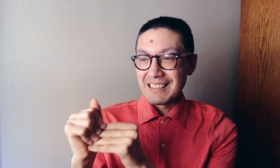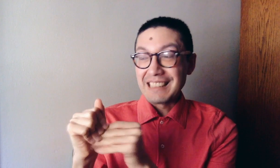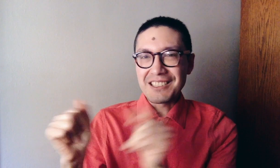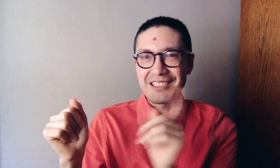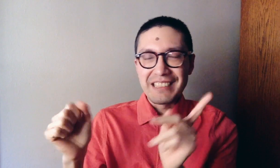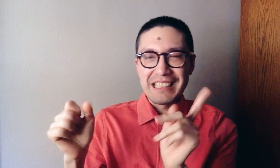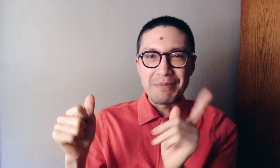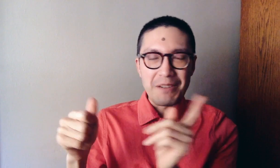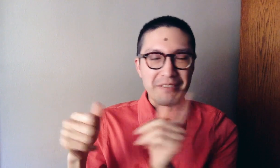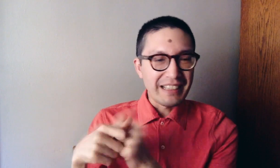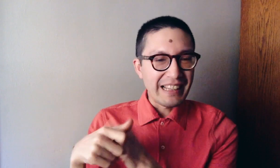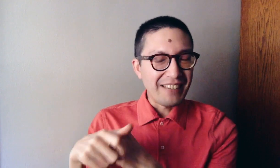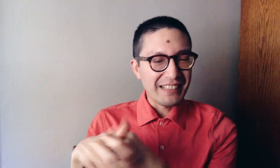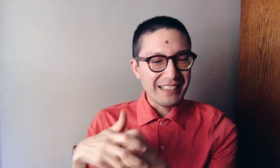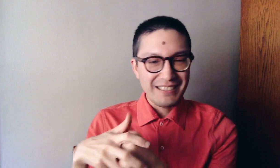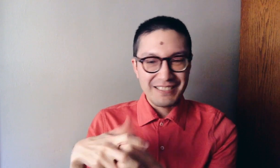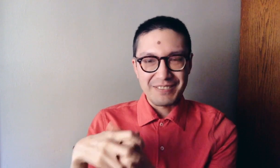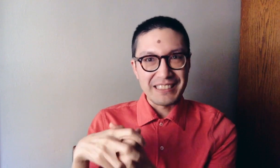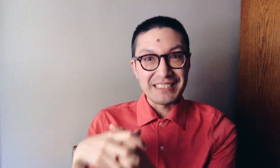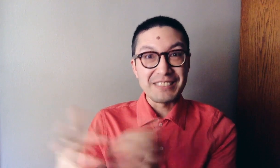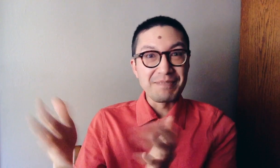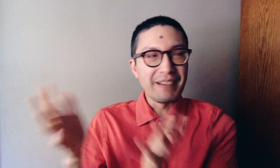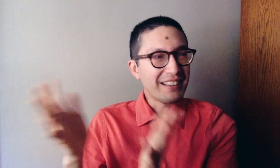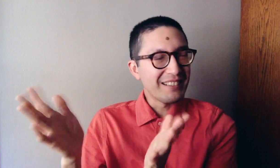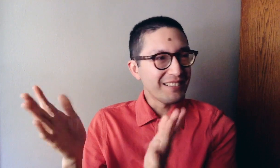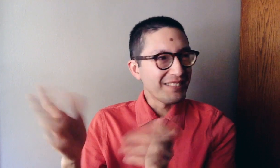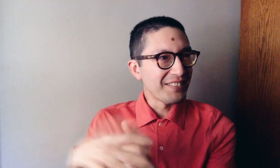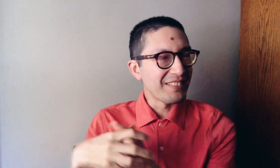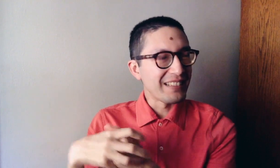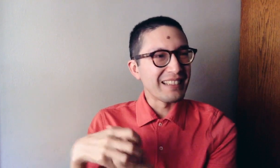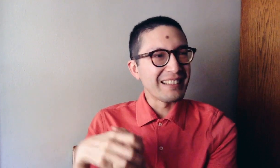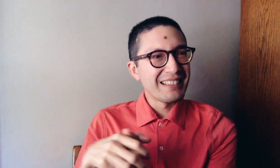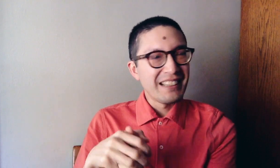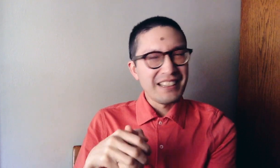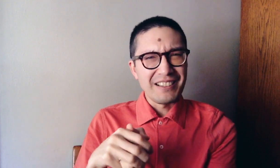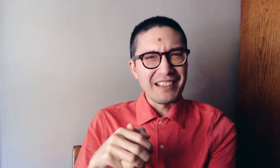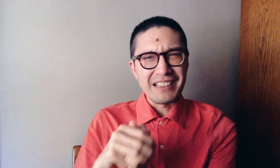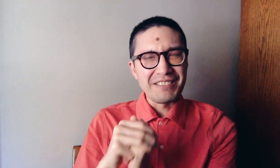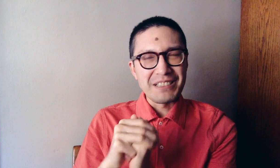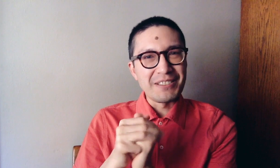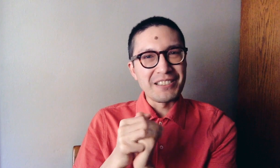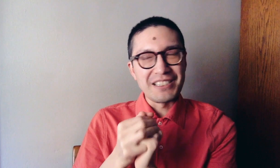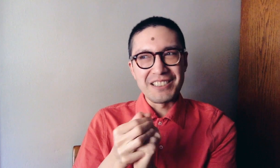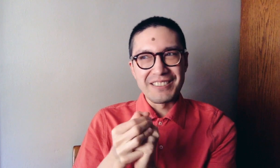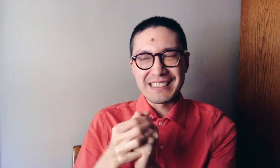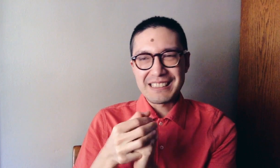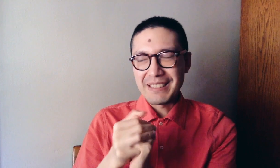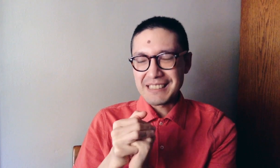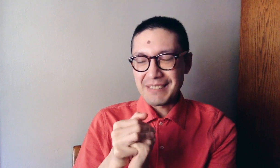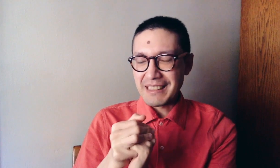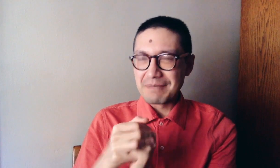That's called inappropriate affect, where you smile when you're uncomfortable or nervous about something.